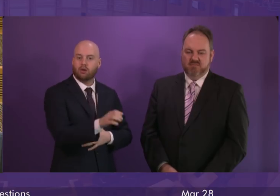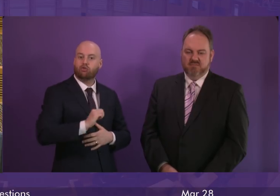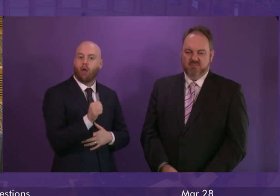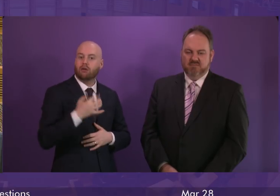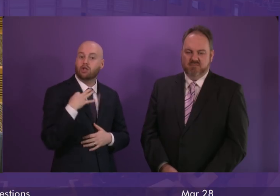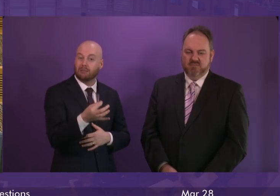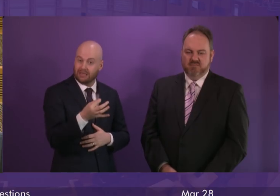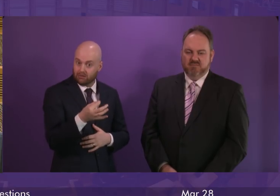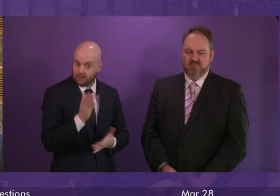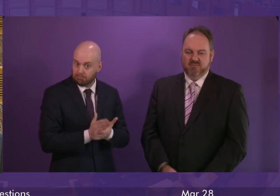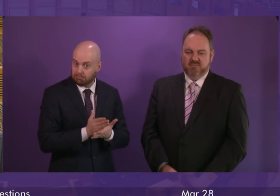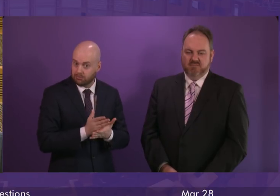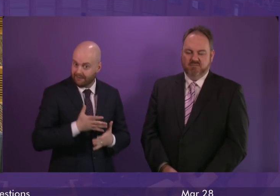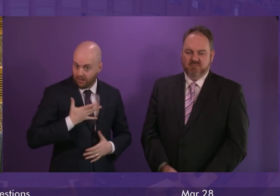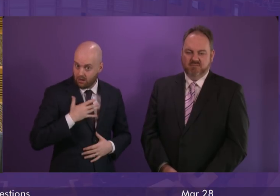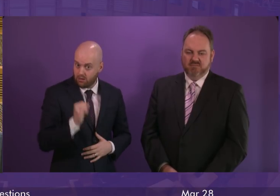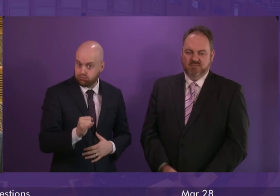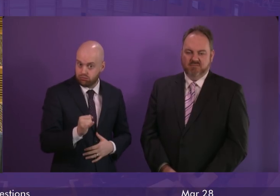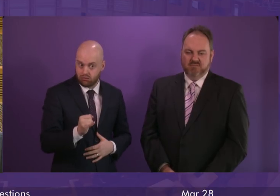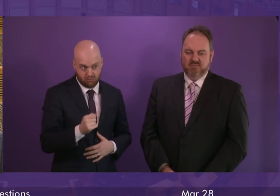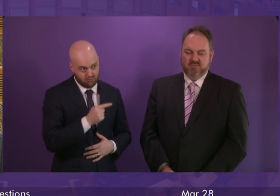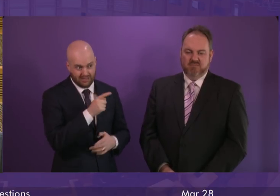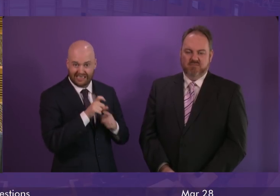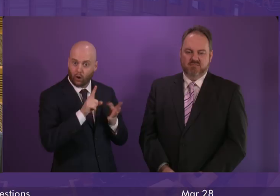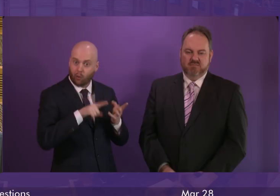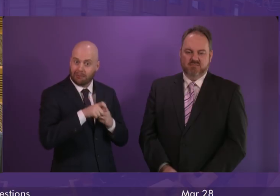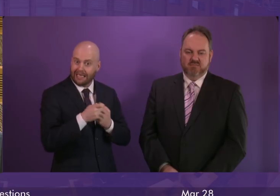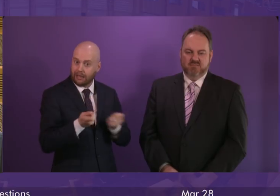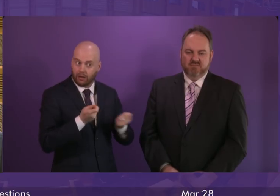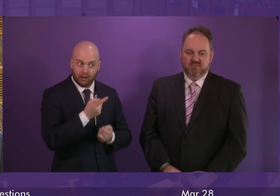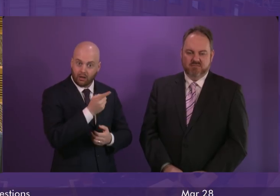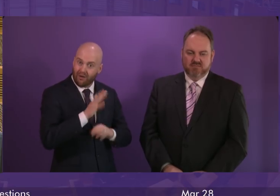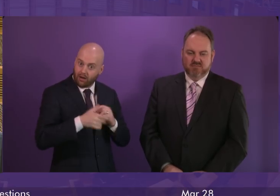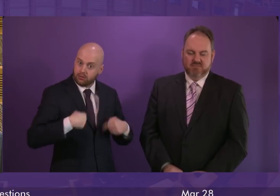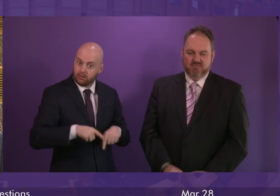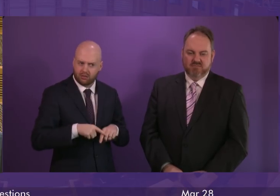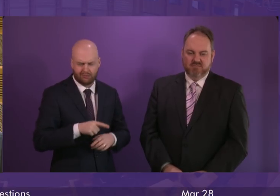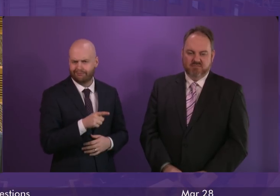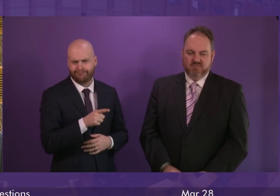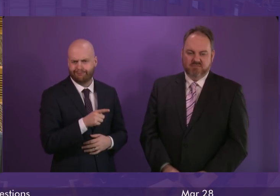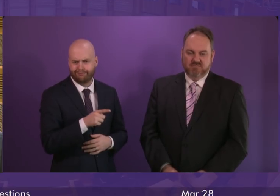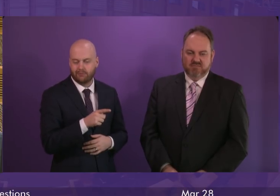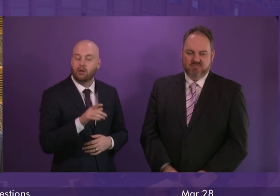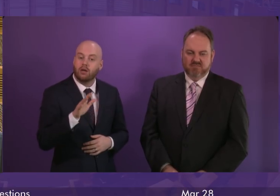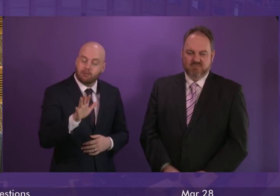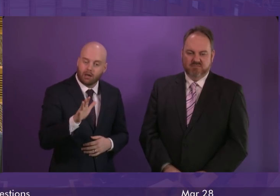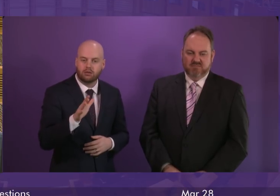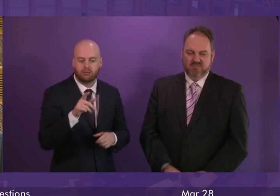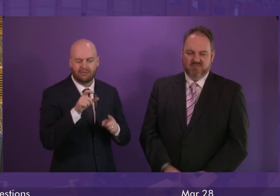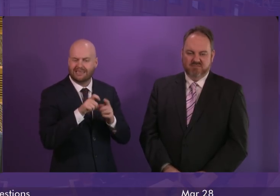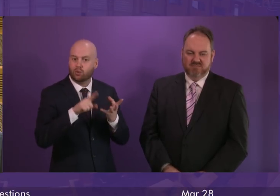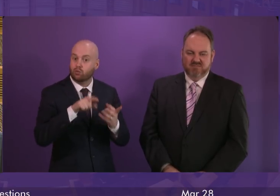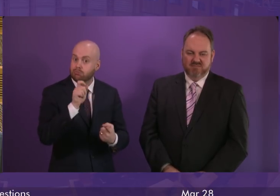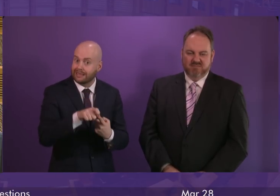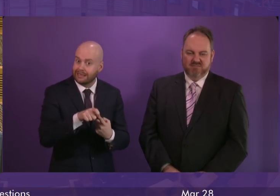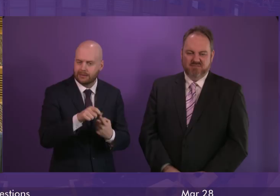absolutely disgraceful. But I don't think it should be lost on the Scottish Tories. The DUP appear to be able to get all